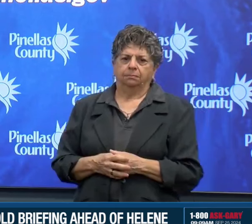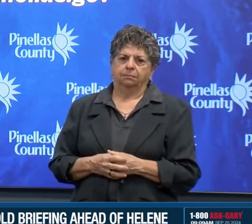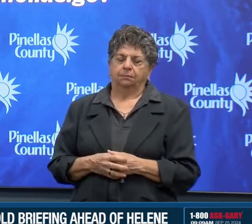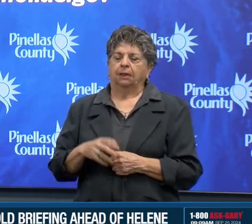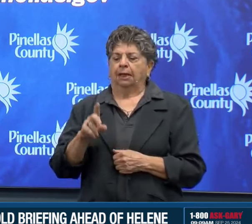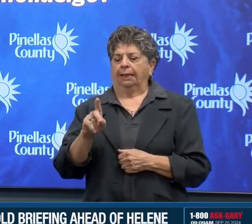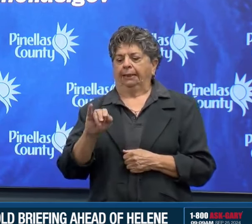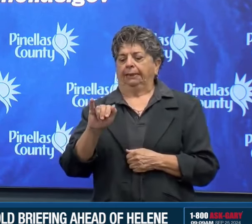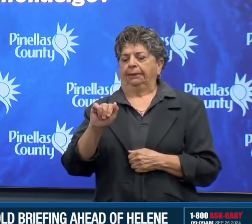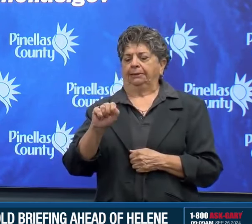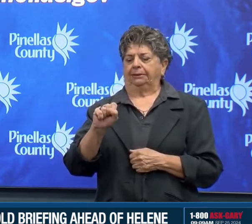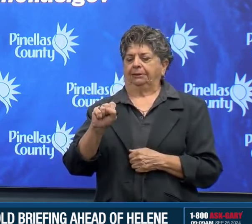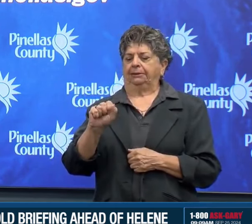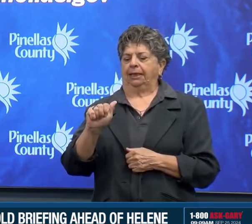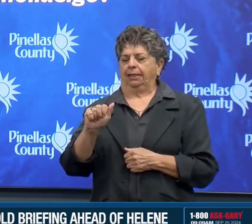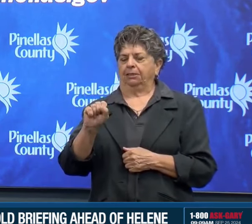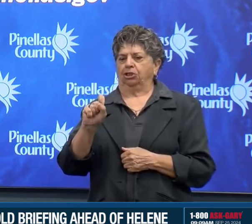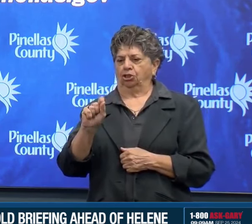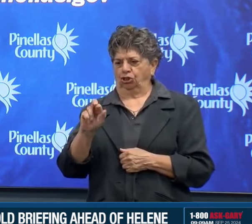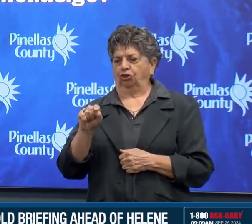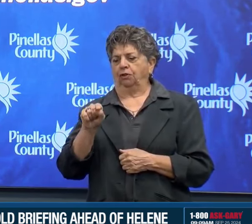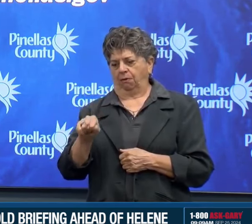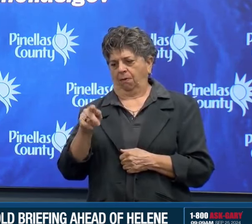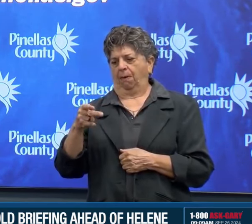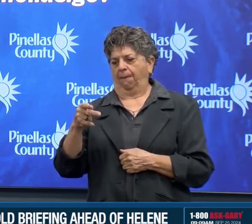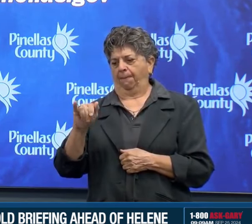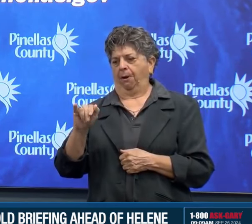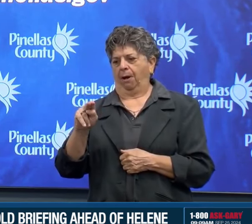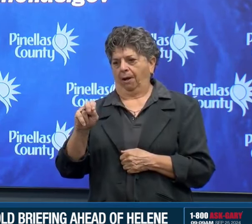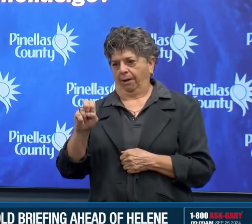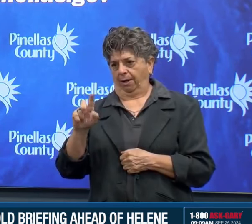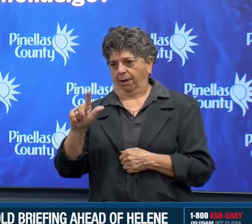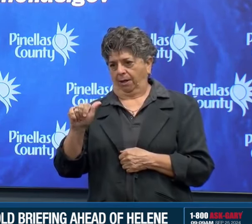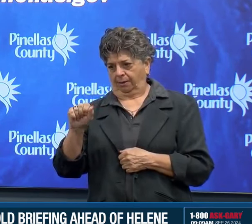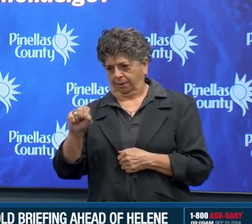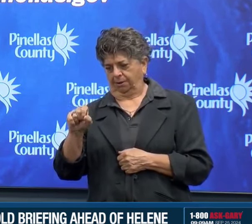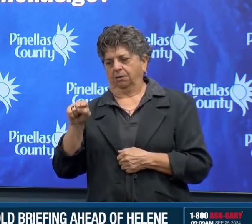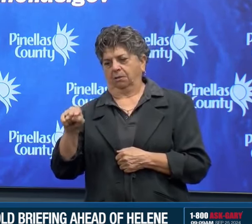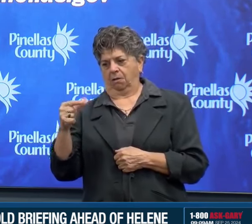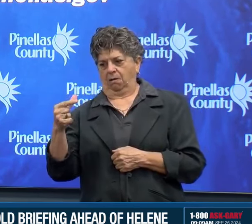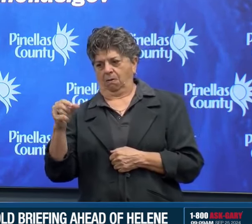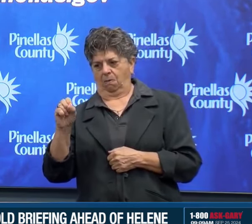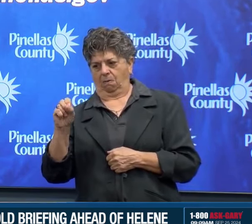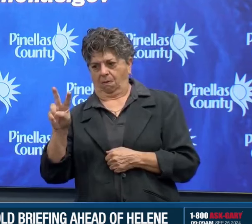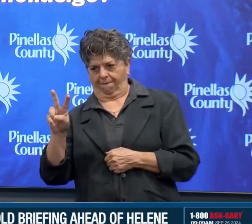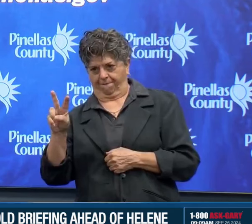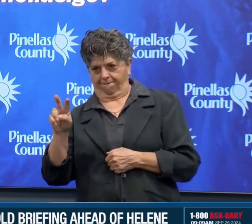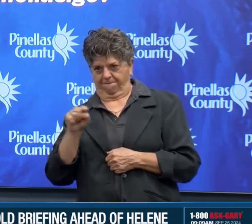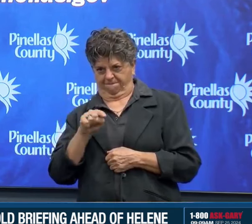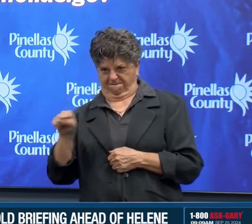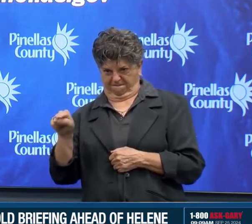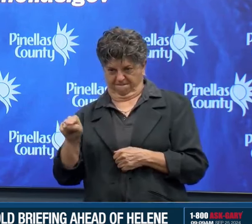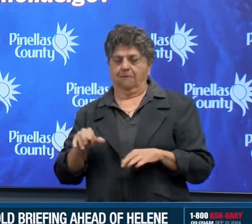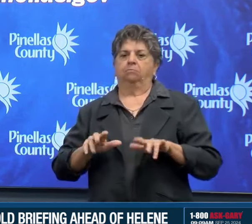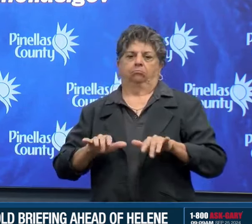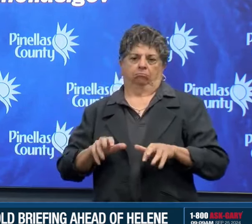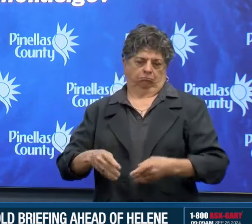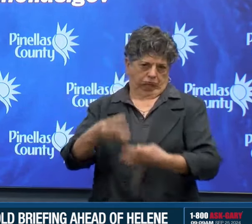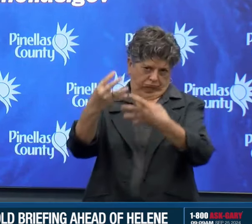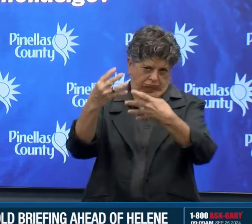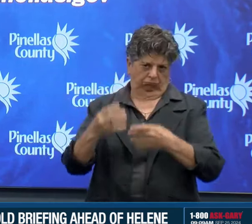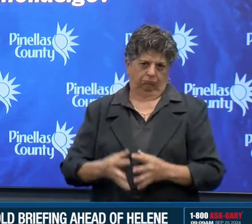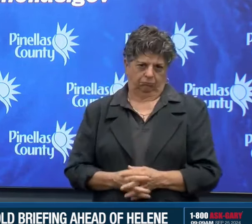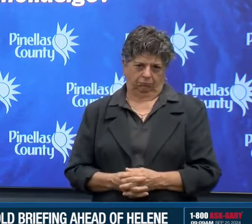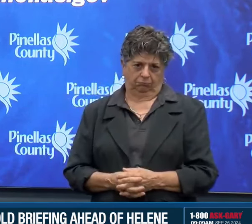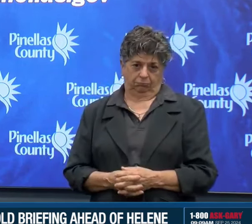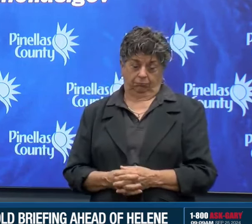If you're going to be staying at home because you're outside of the evacuation zone, you should consider what supplies you need. You'll